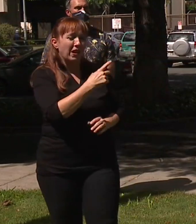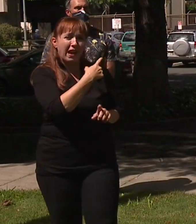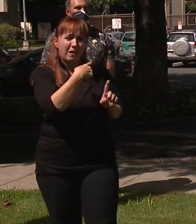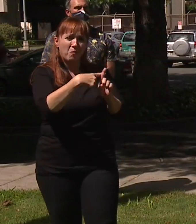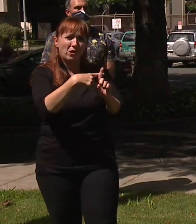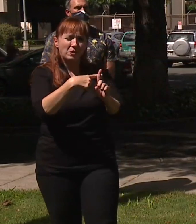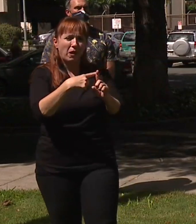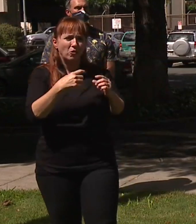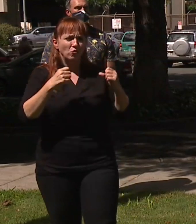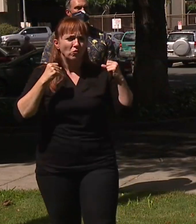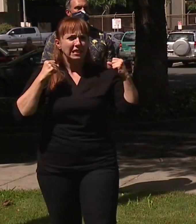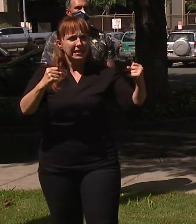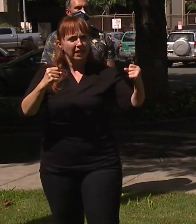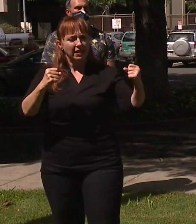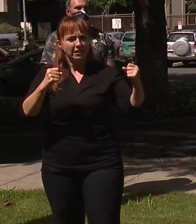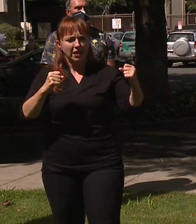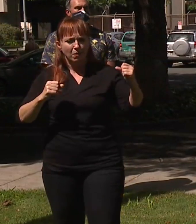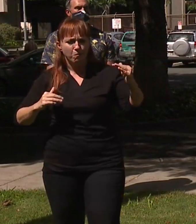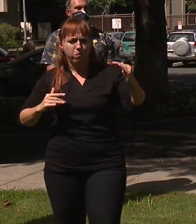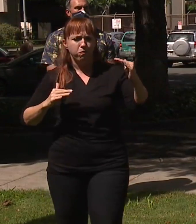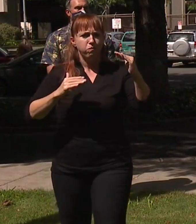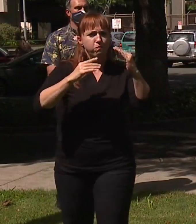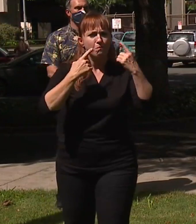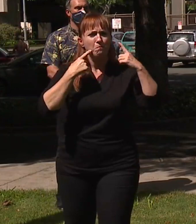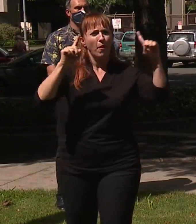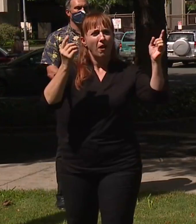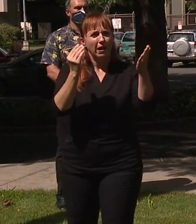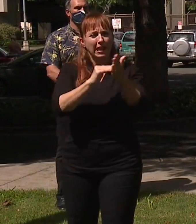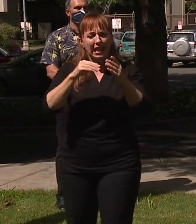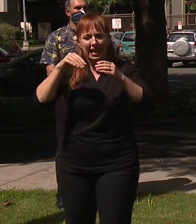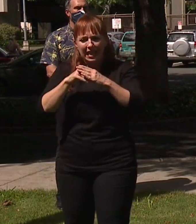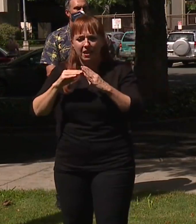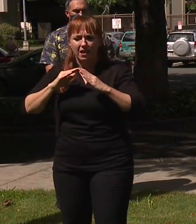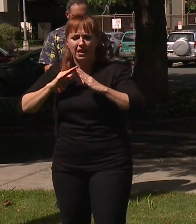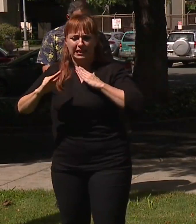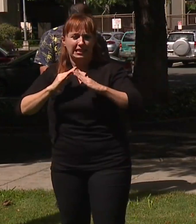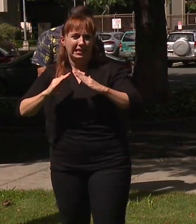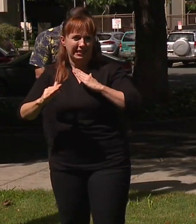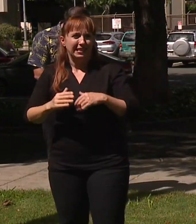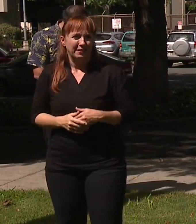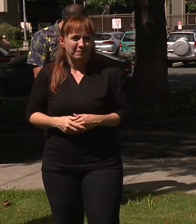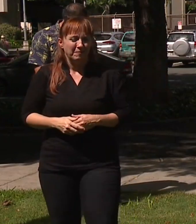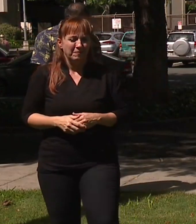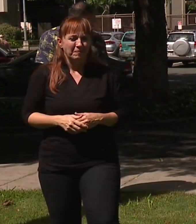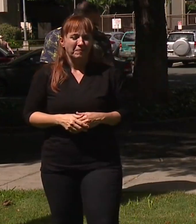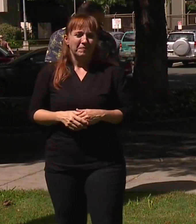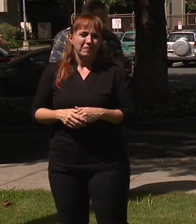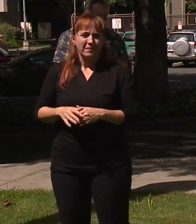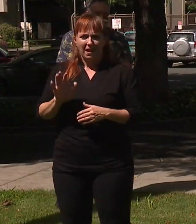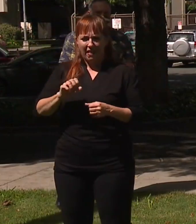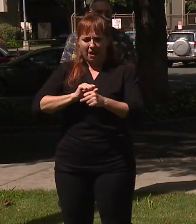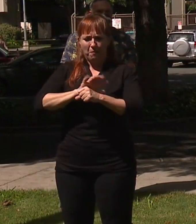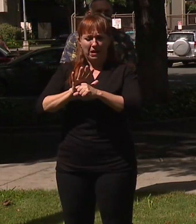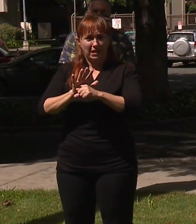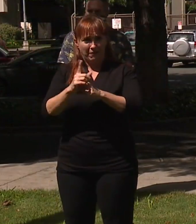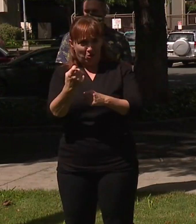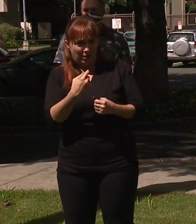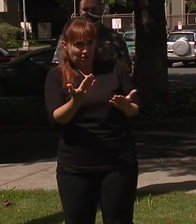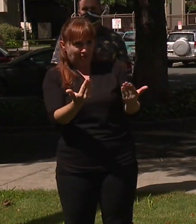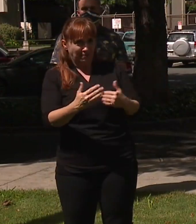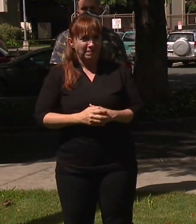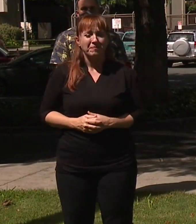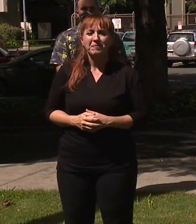about resiliency, what we're talking about here. How to thrive in an urban type of setting and do it well. But that pandemic, questions?